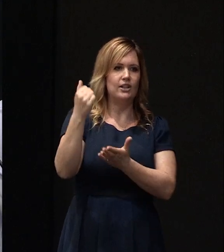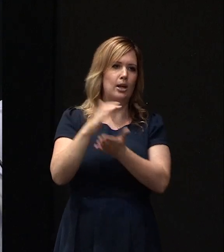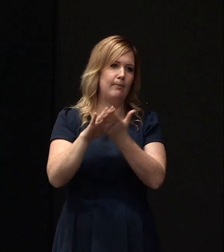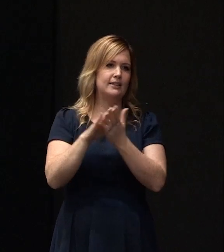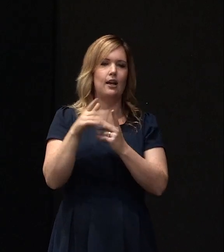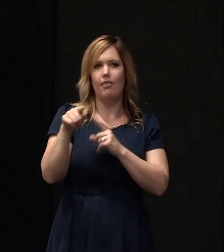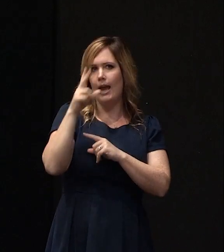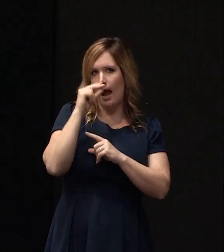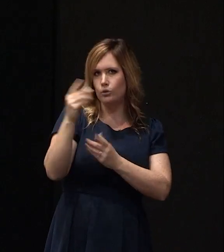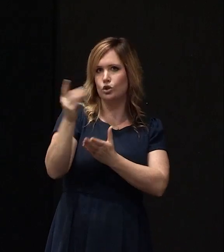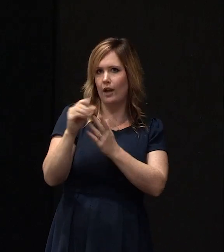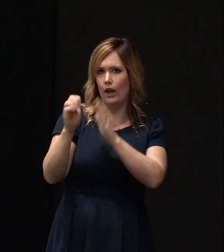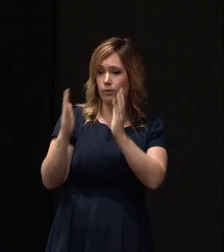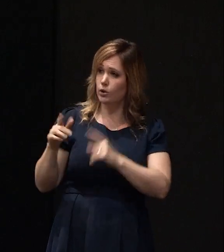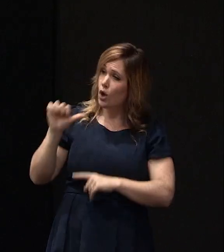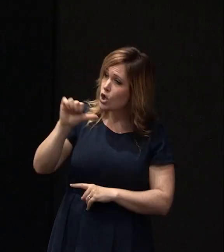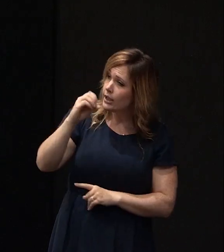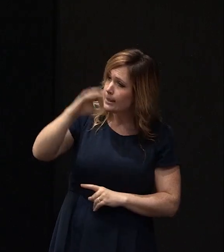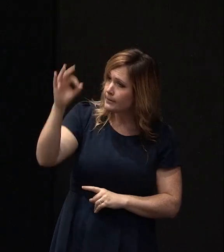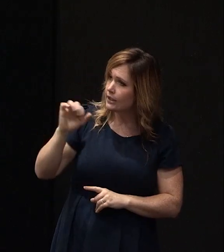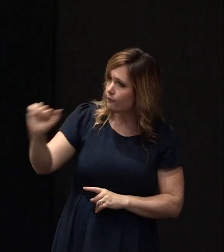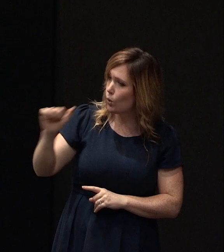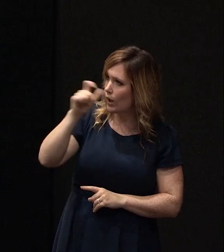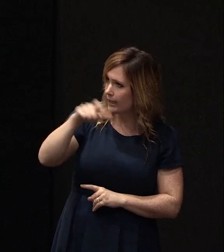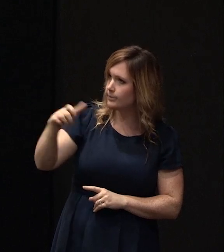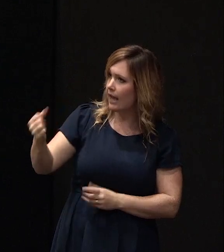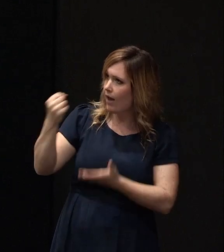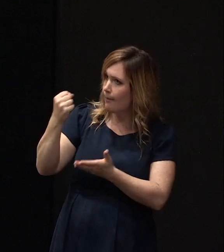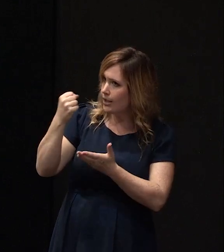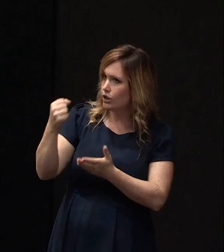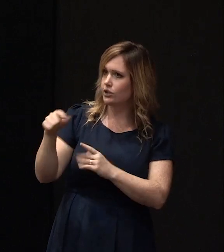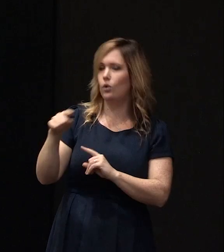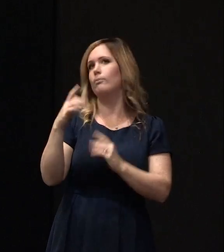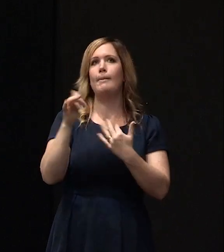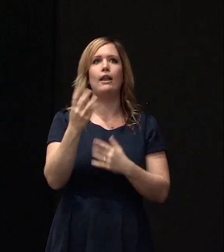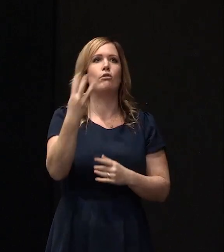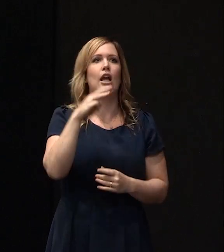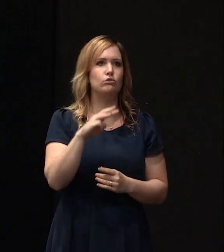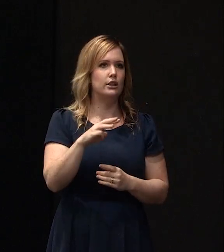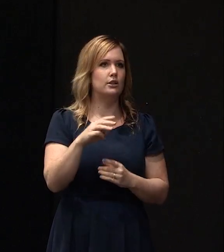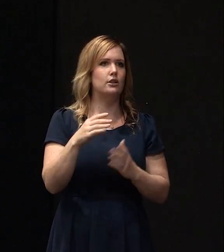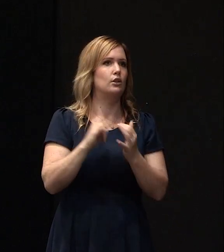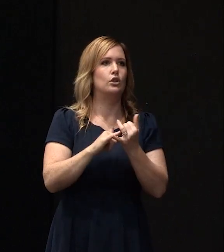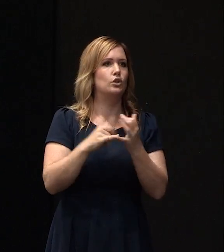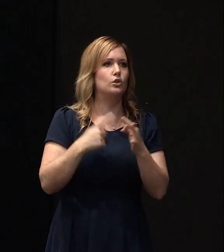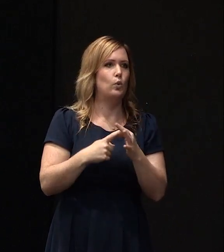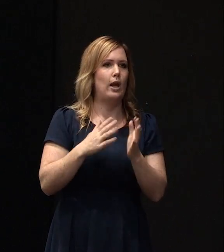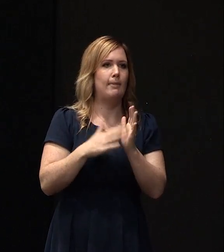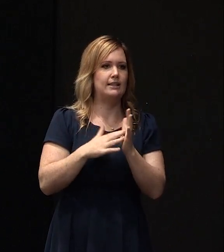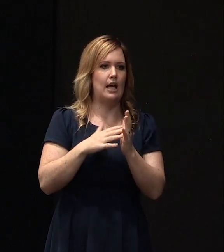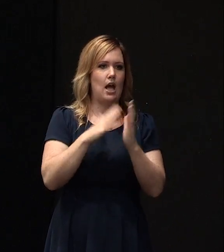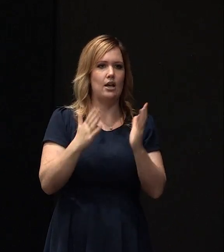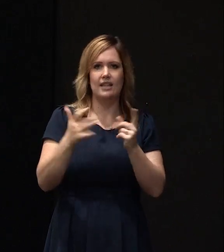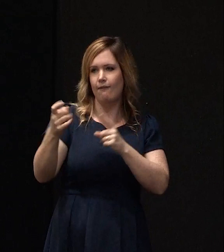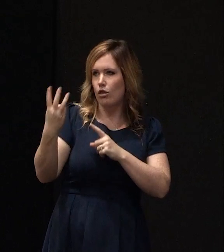their homes. So 90% of your customers have got a budget. They've been saying, look, you've had a 300 square metre house and here's your $300